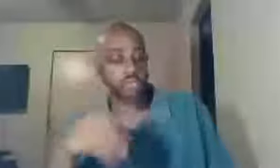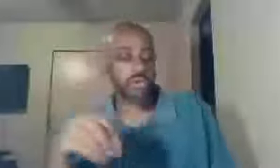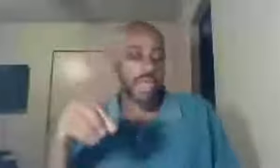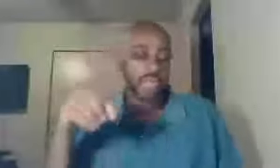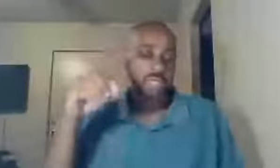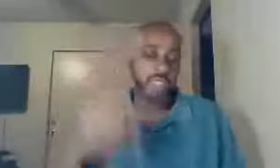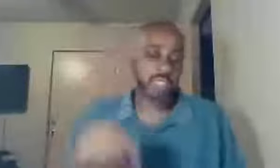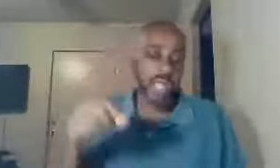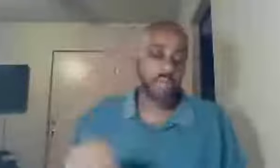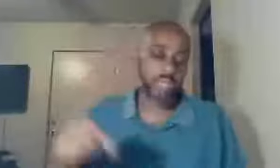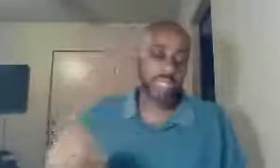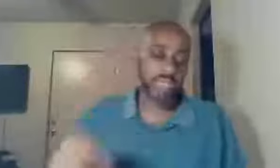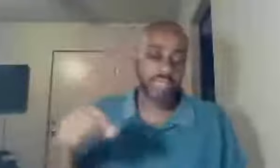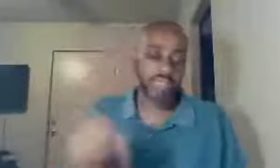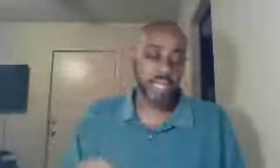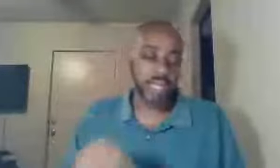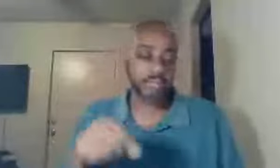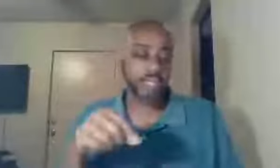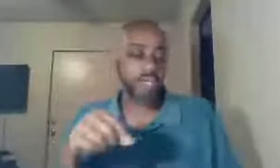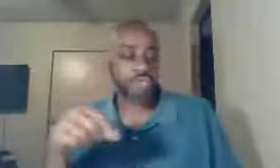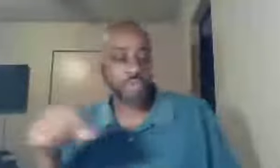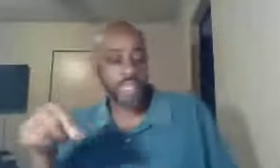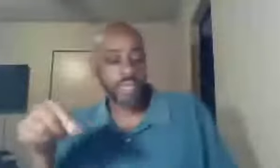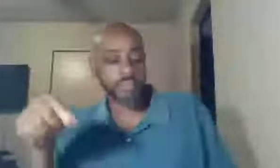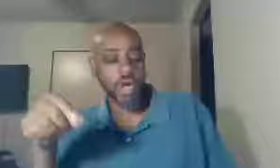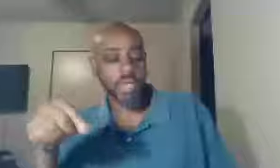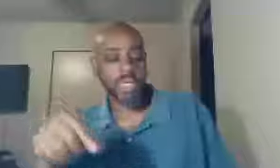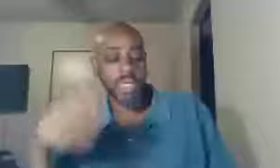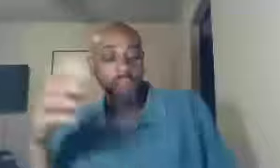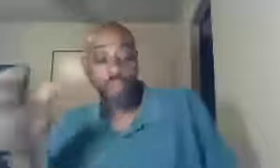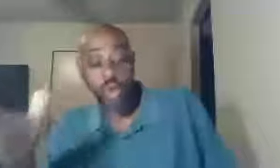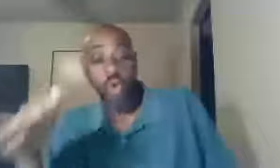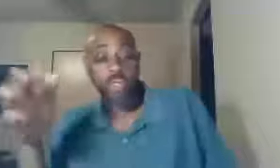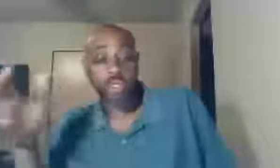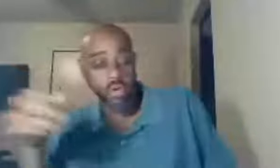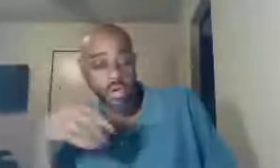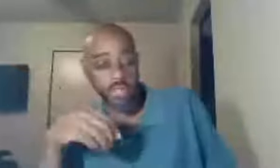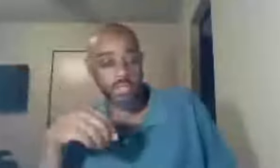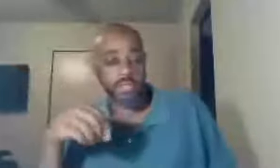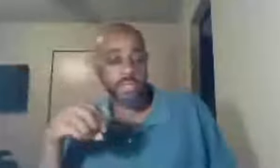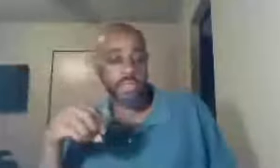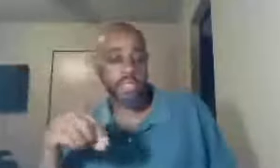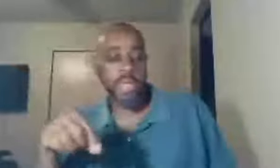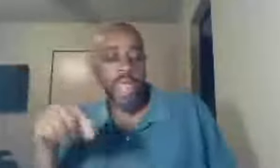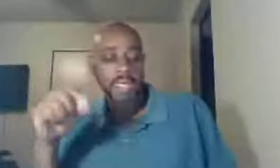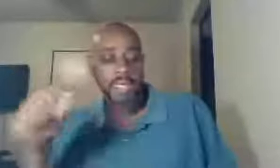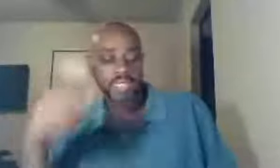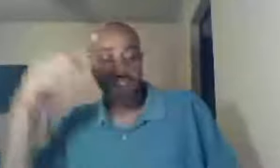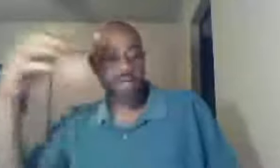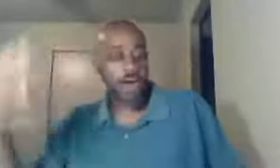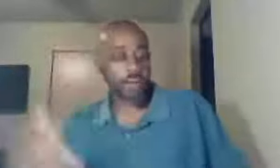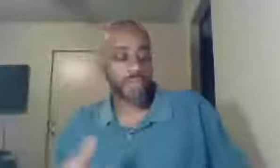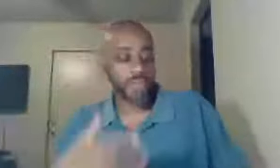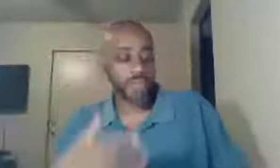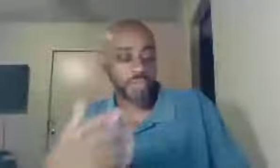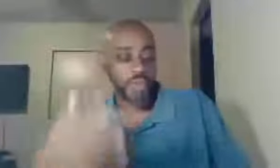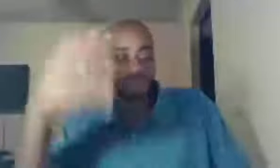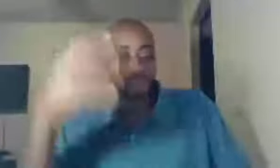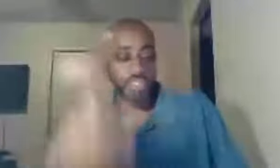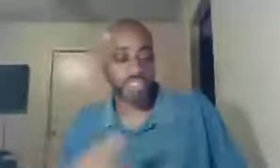Christ, some will even come to him, calling him Lord, Lord, and listing off their spiritual, religious